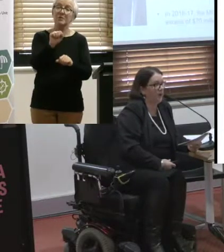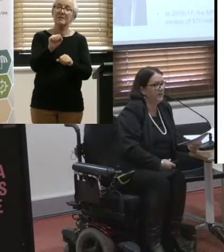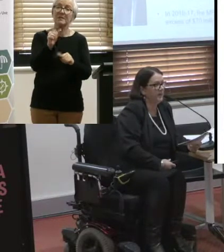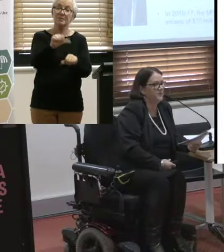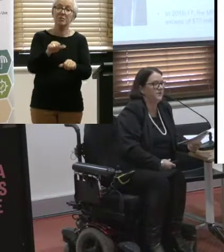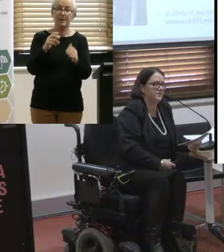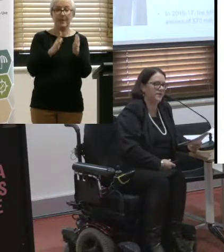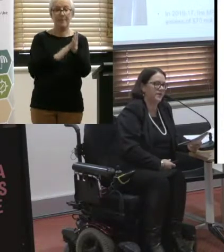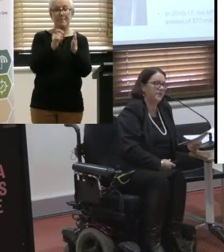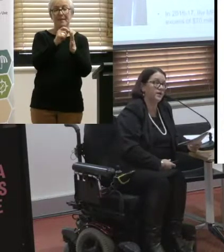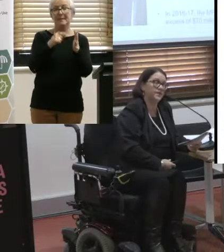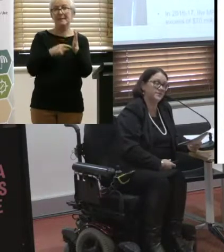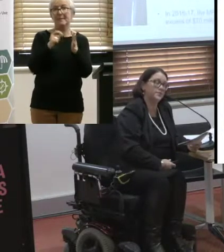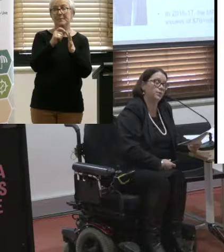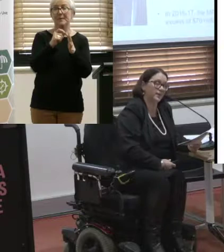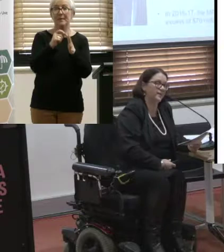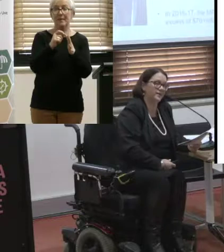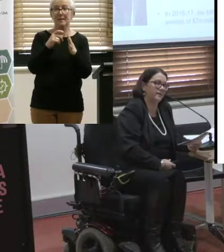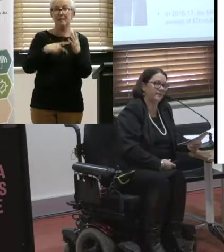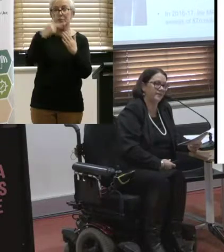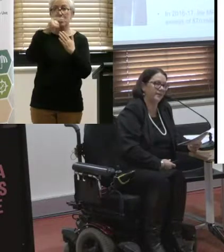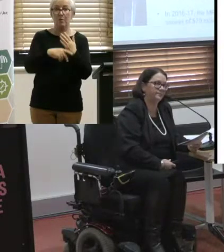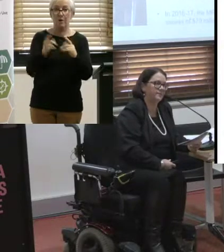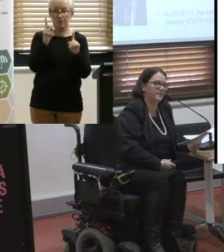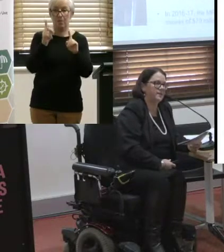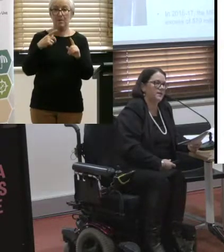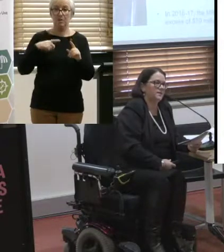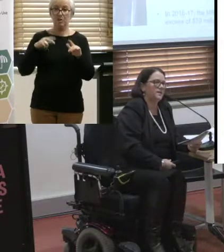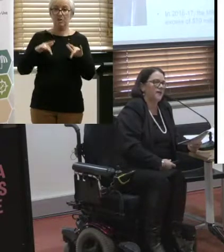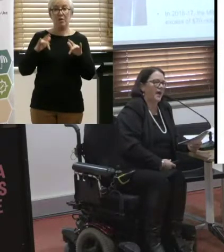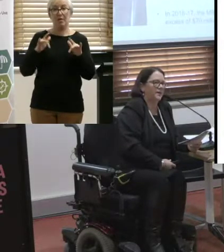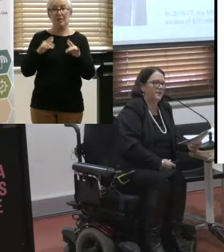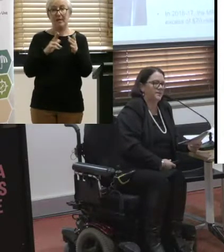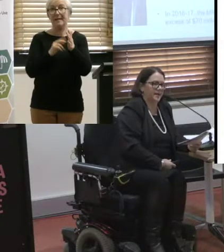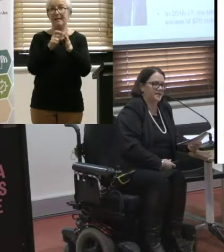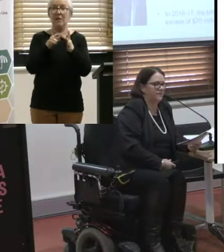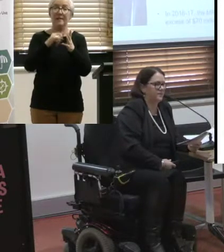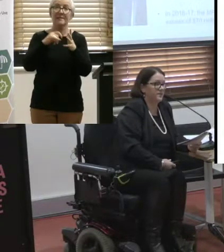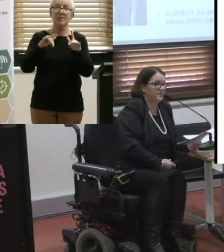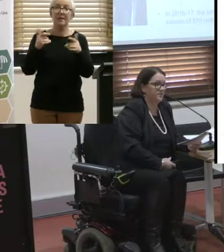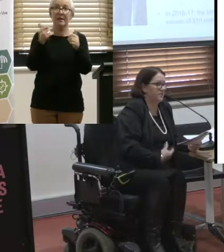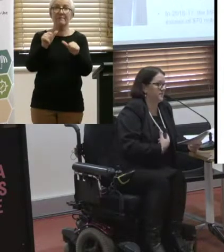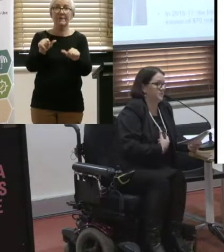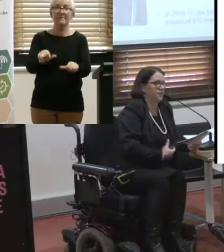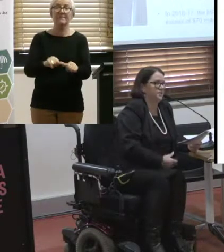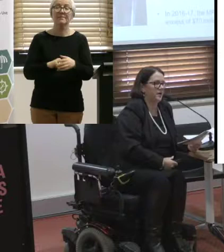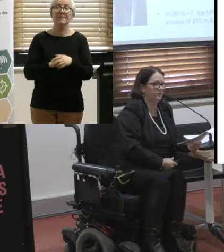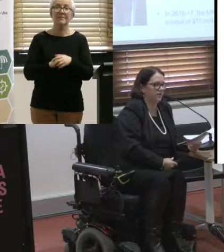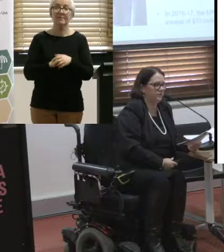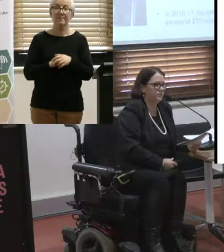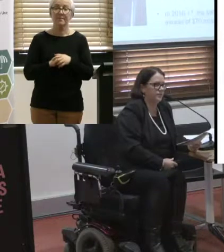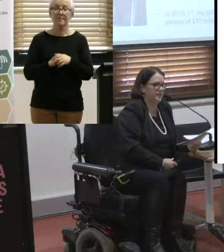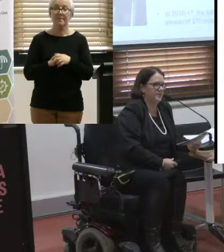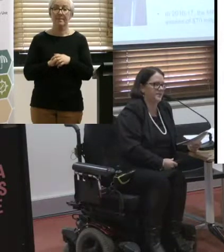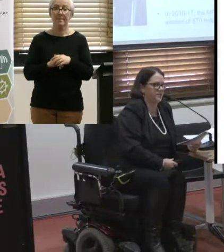And why? It's because the NDIS isn't working that effectively. And the Taxi Services Commission, this is prior to my